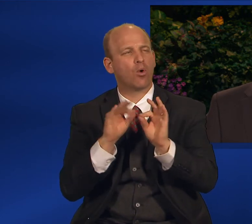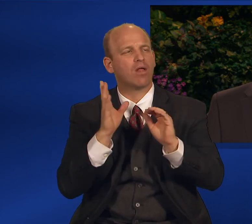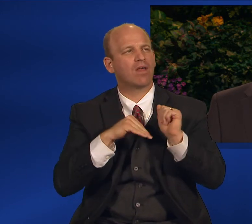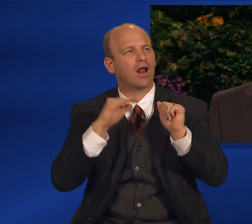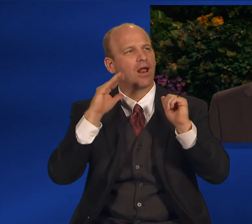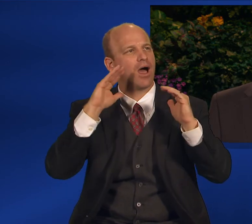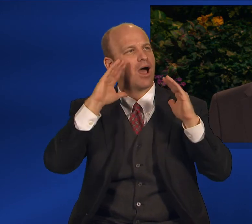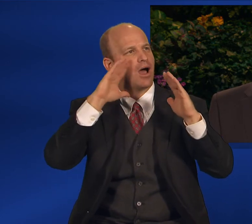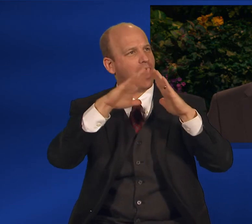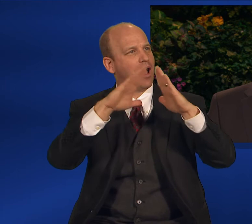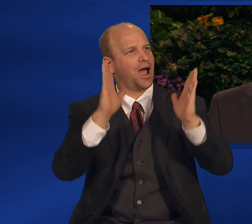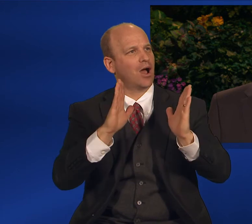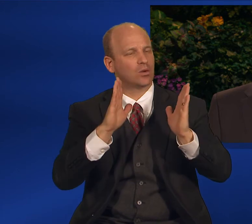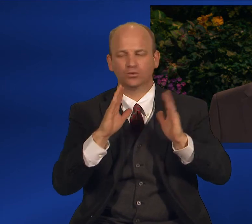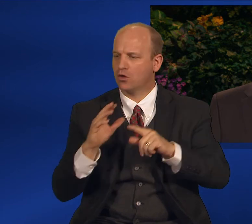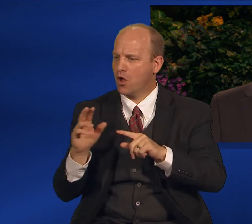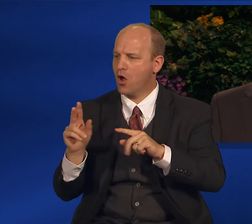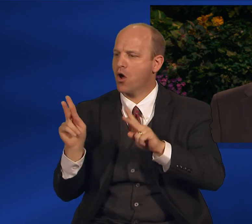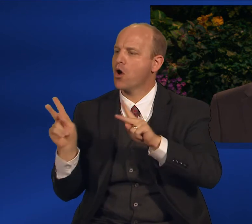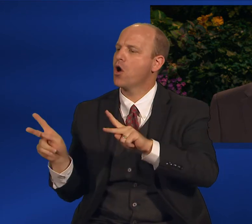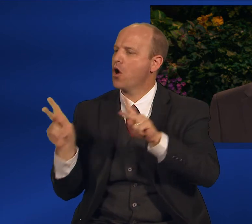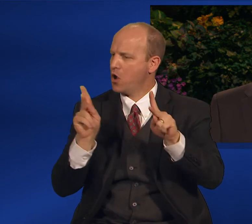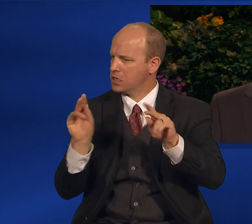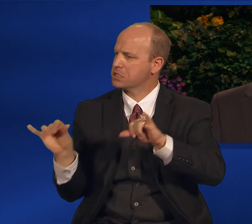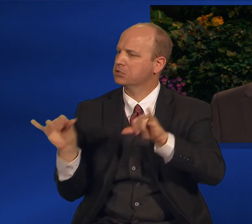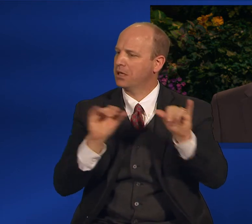Sarah is a very special woman.